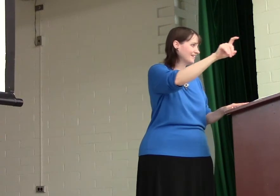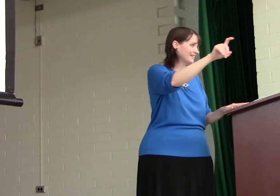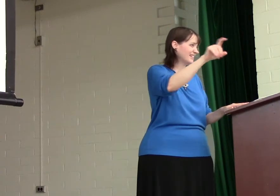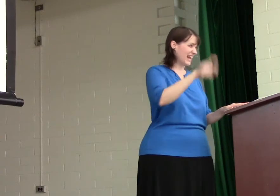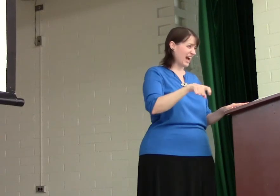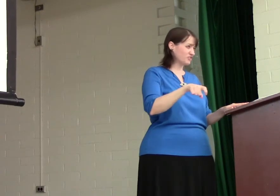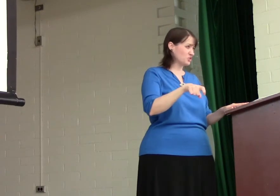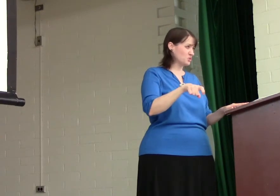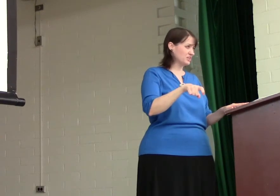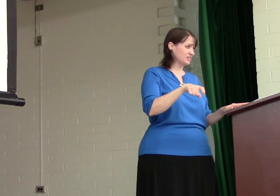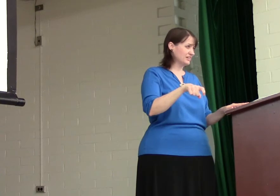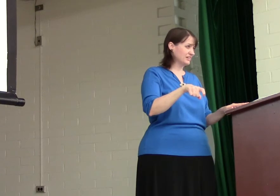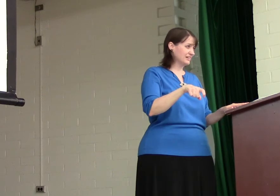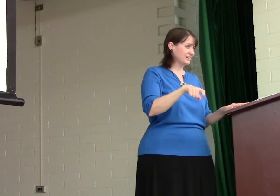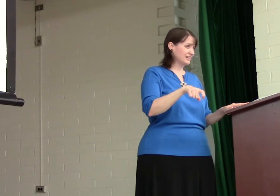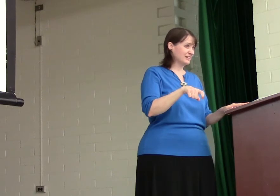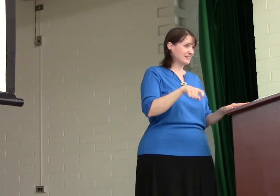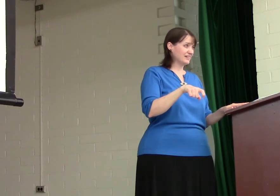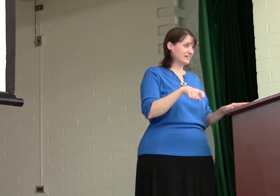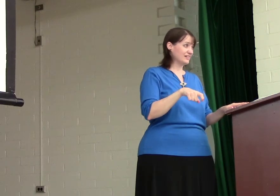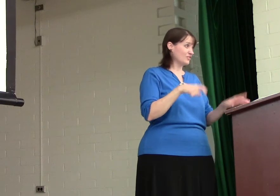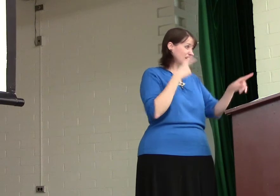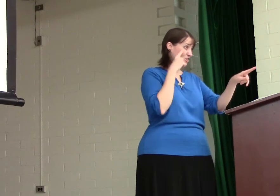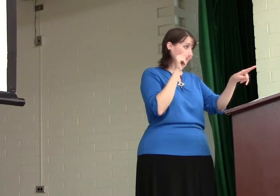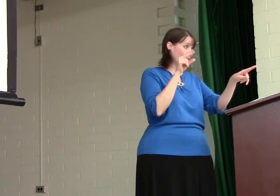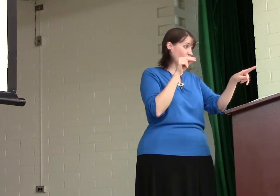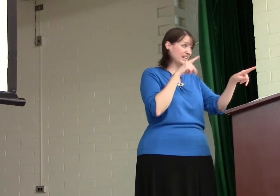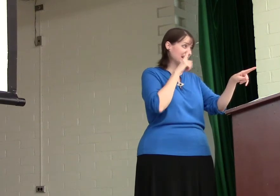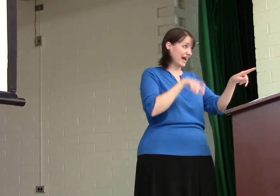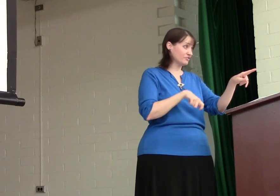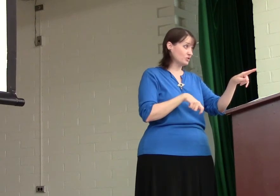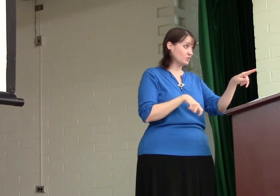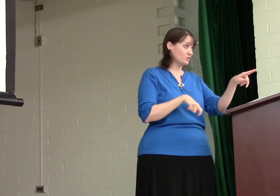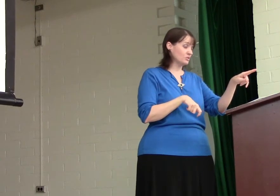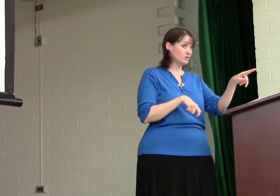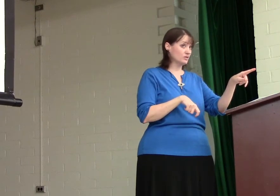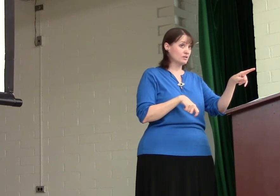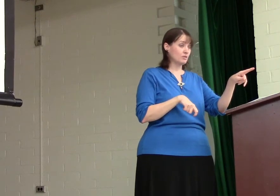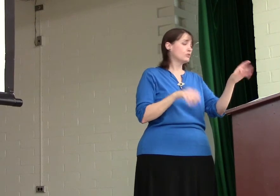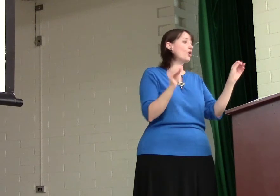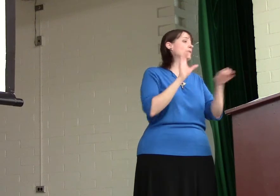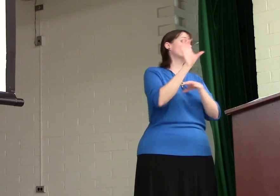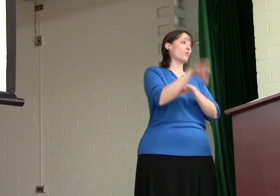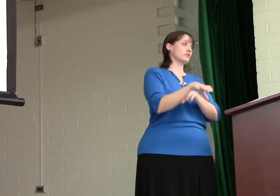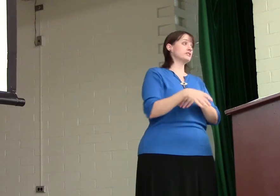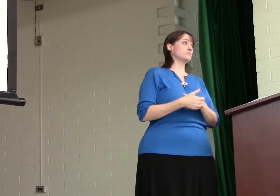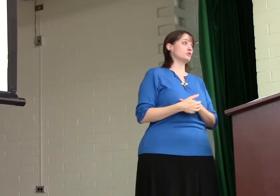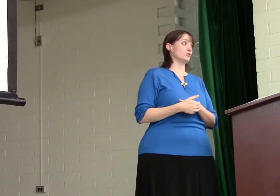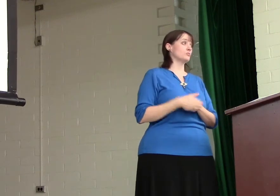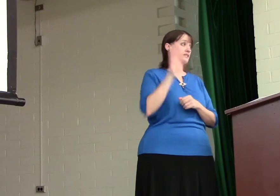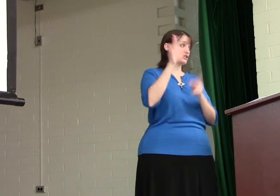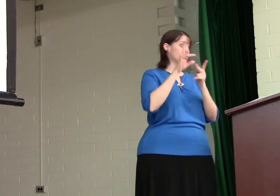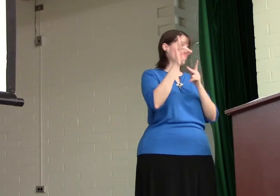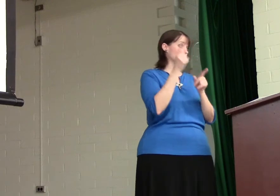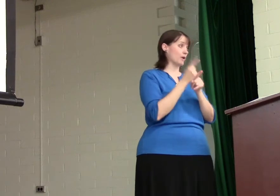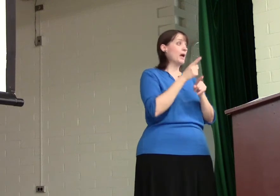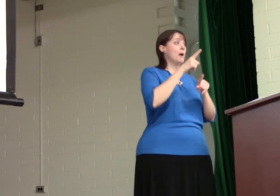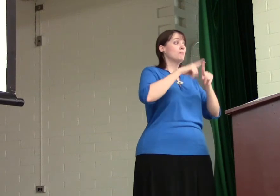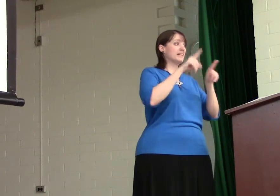Did he have to? You think, no, he didn't have to? Well, nobody forced him to. was his choice, right? But